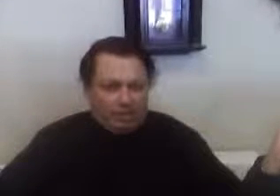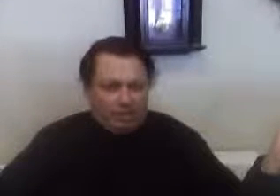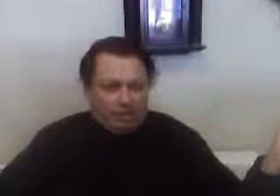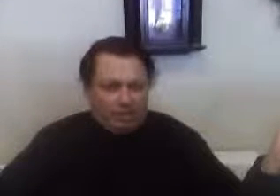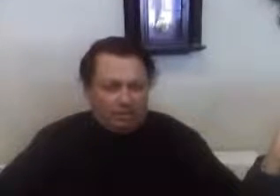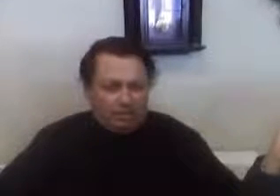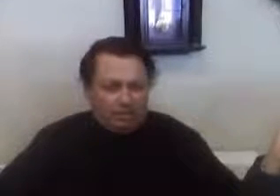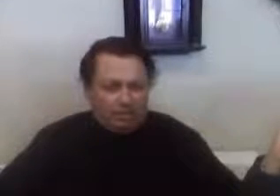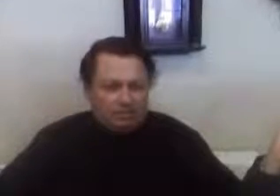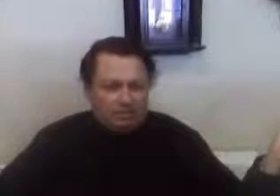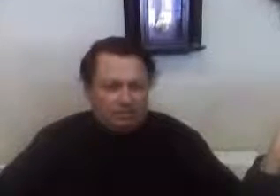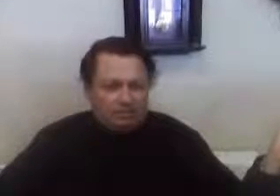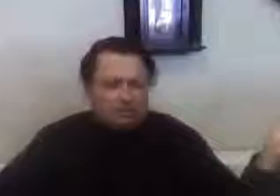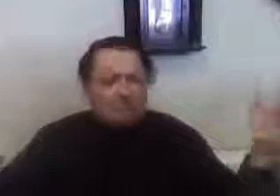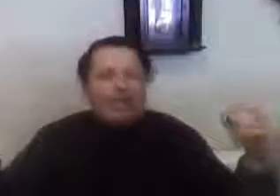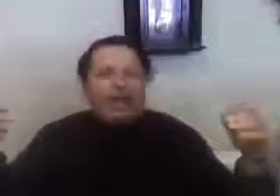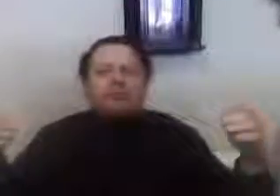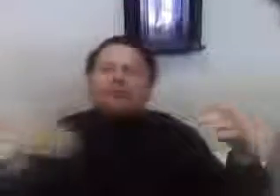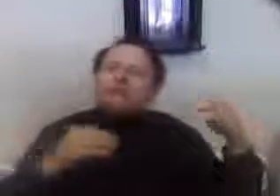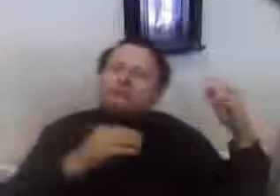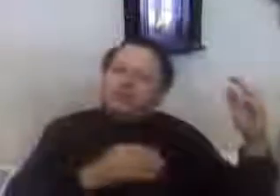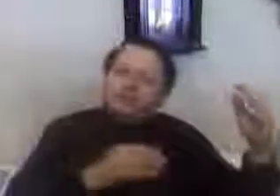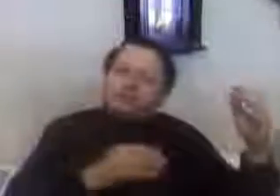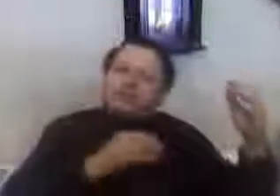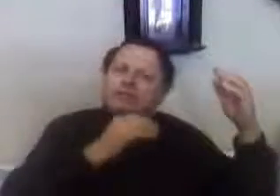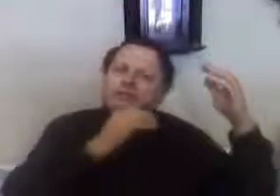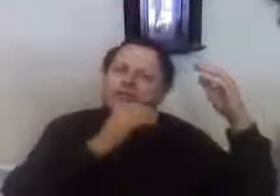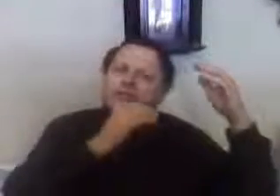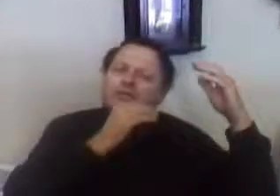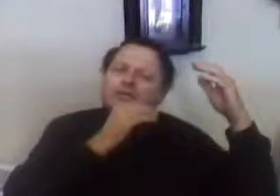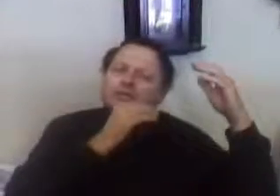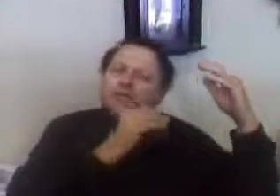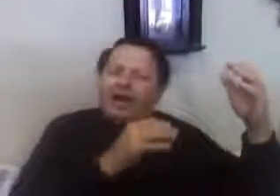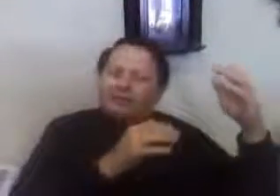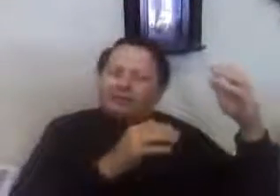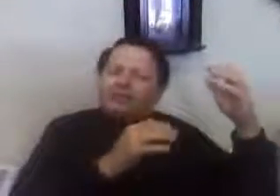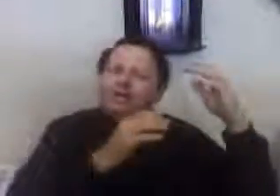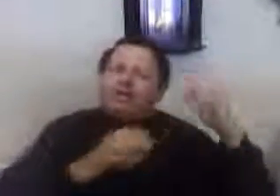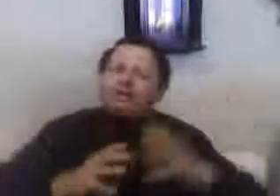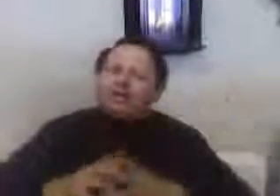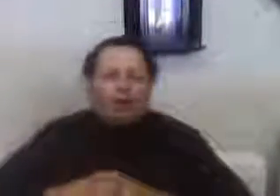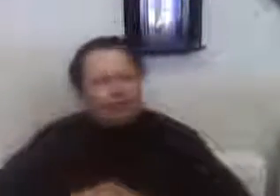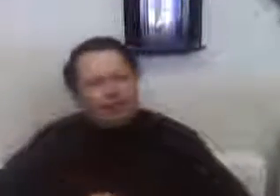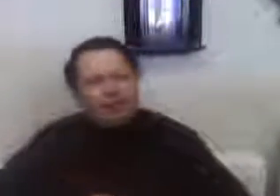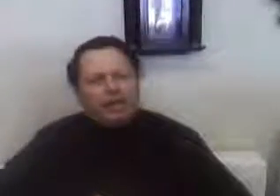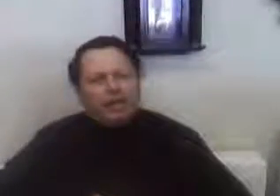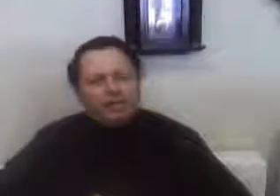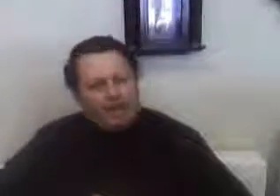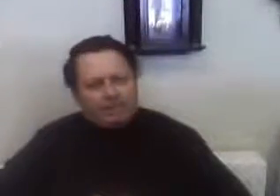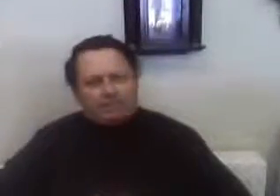compatible to with the profit the company makes.